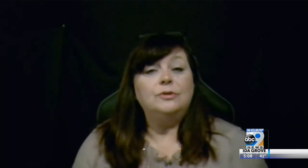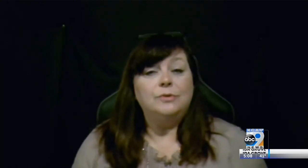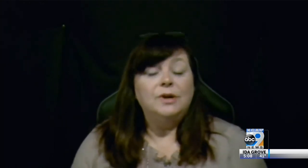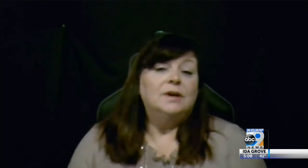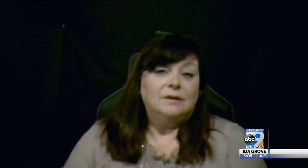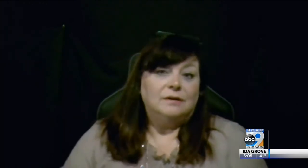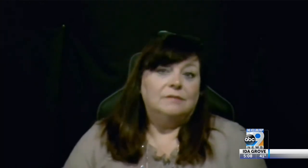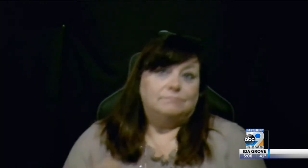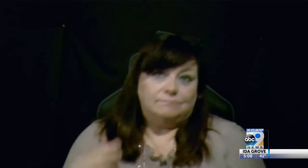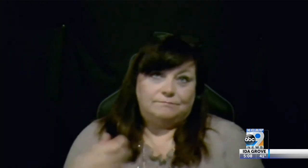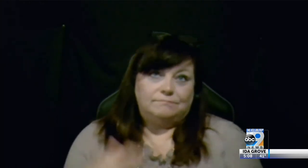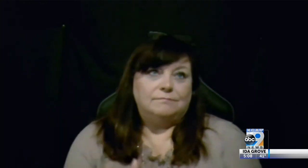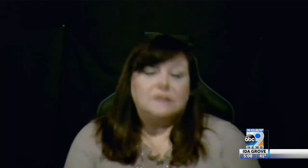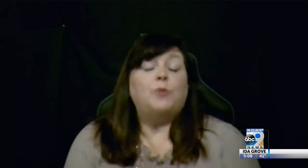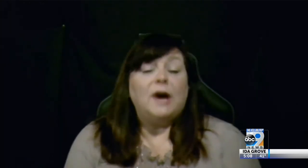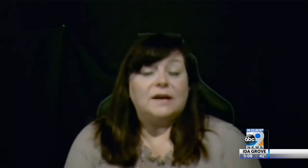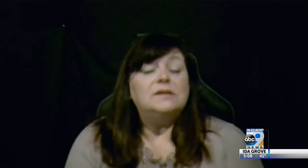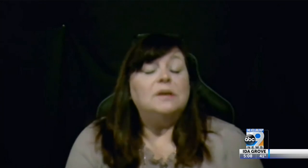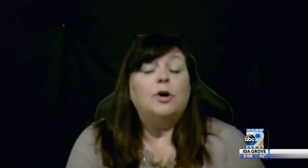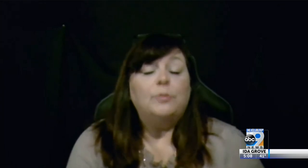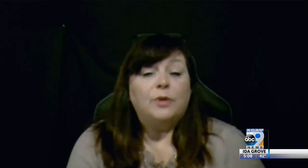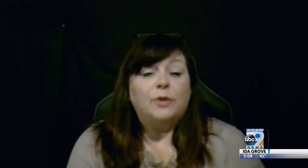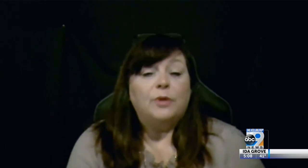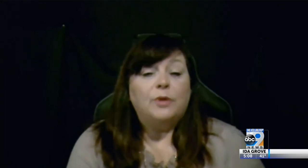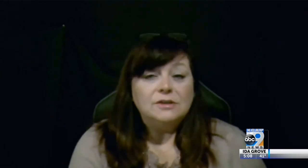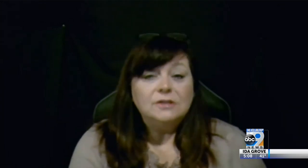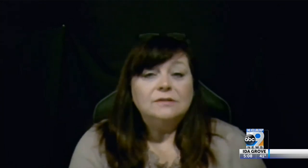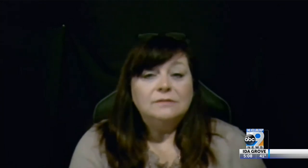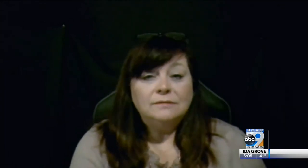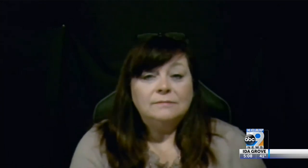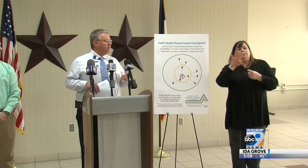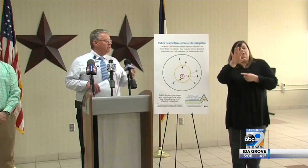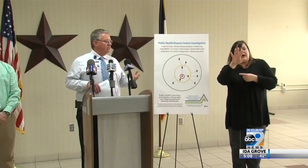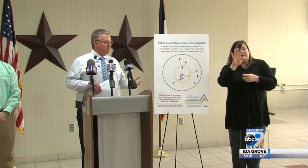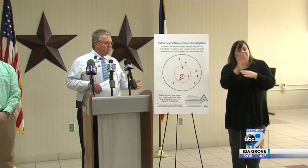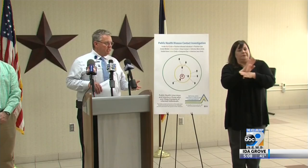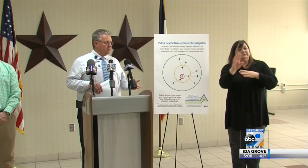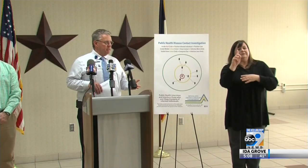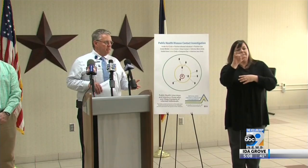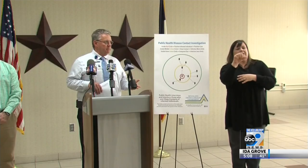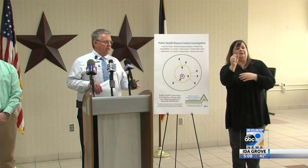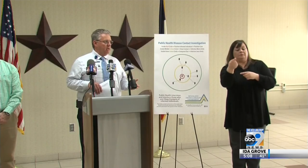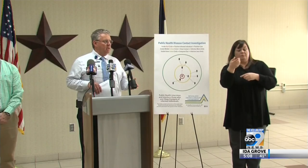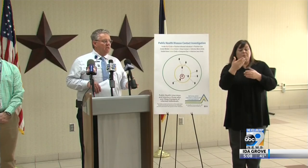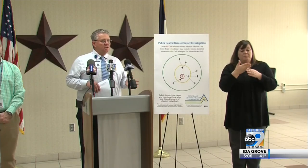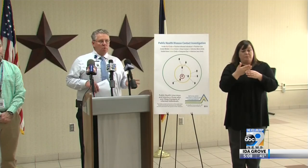express the appropriate message. Lydia Vasquez, KCAU 9 News.